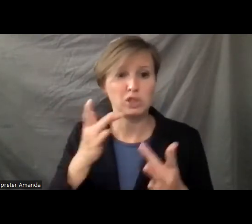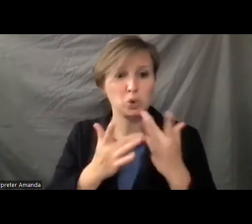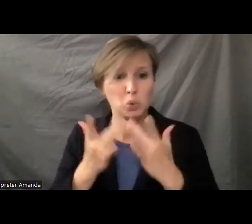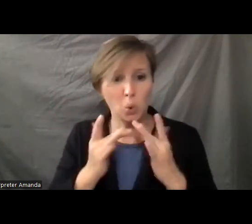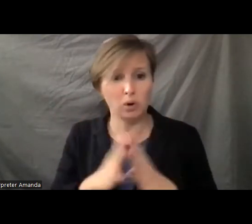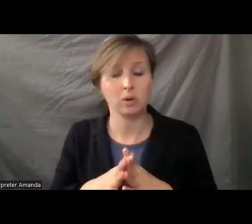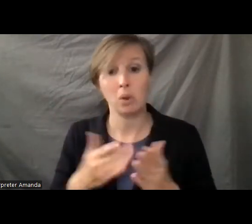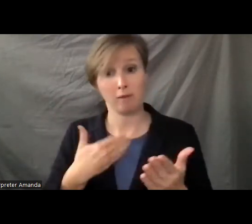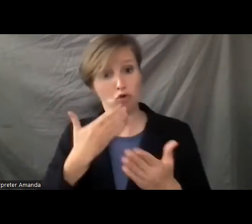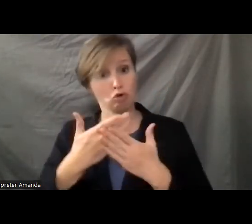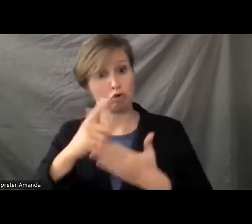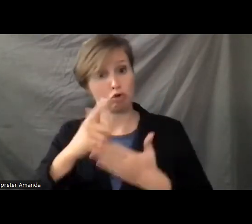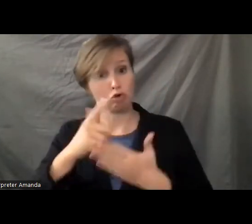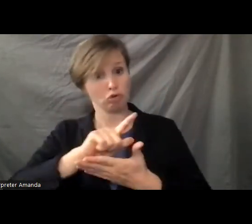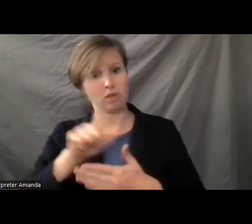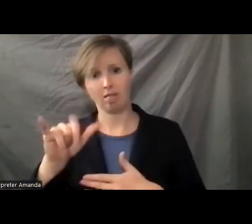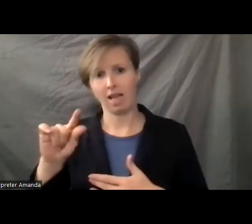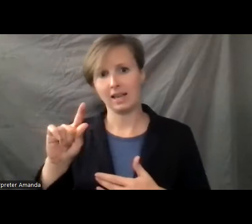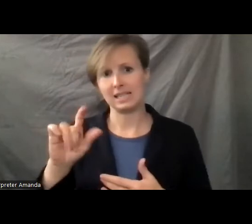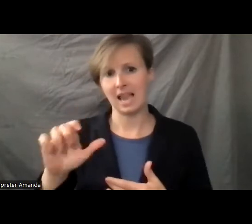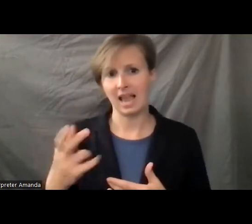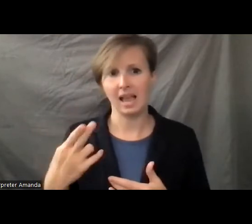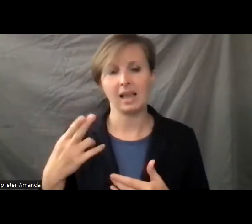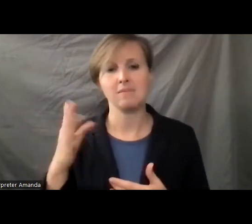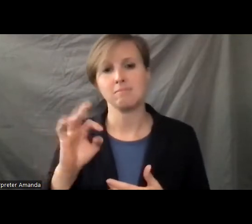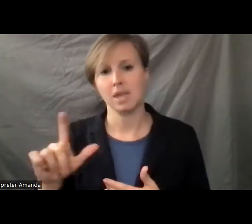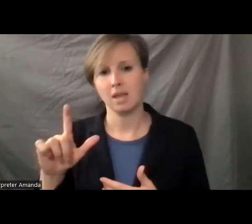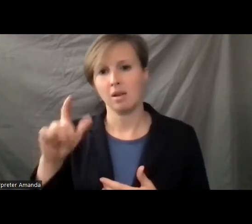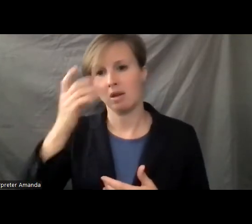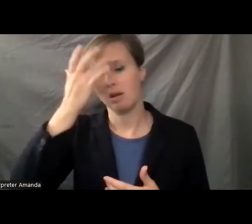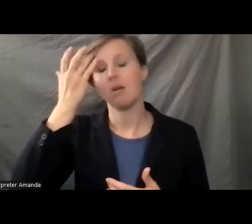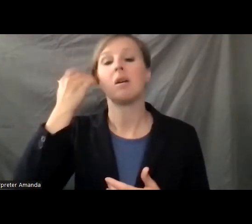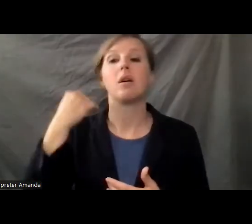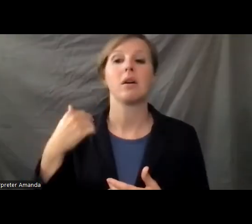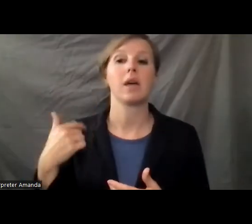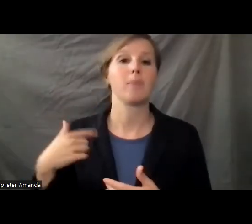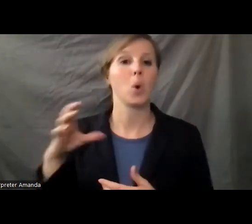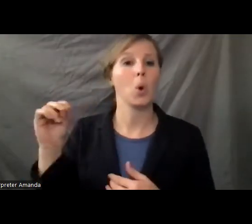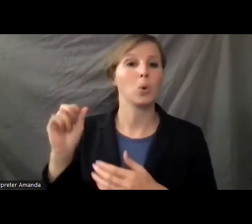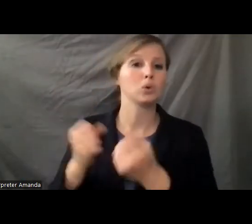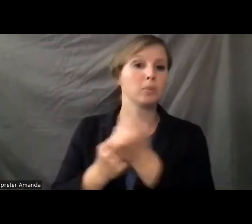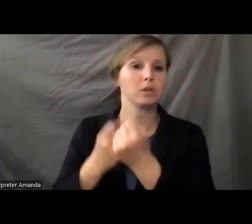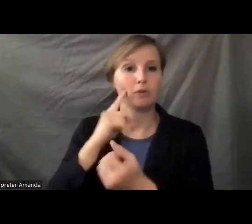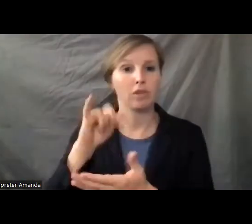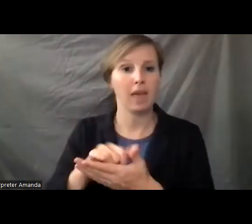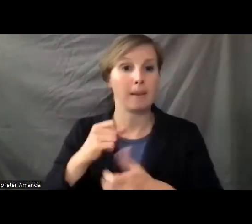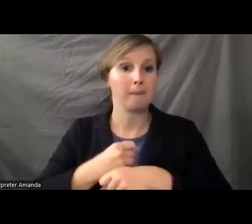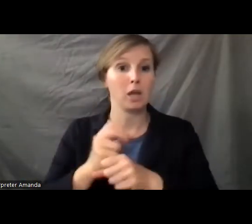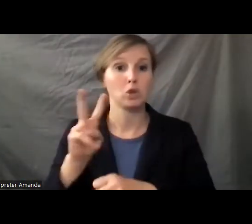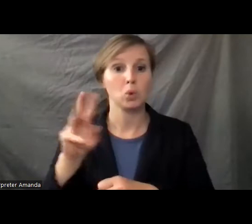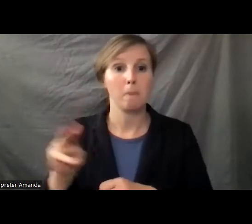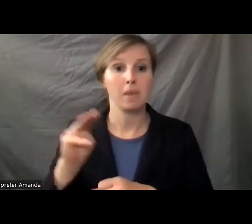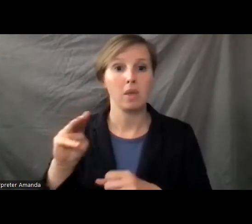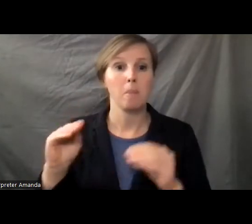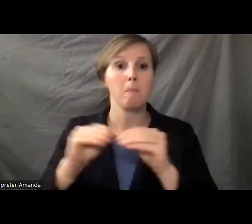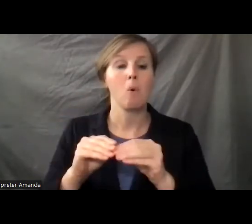in Congress that the LIHTC bill, I'm the lead co-sponsor with Susan DelBani out of Washington, which would create 2 million more affordable homes